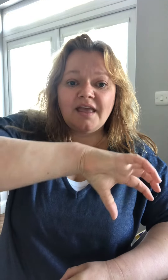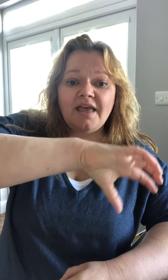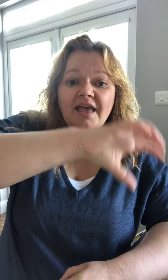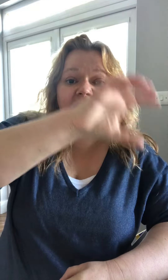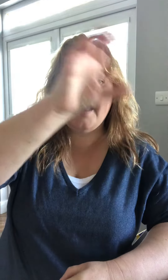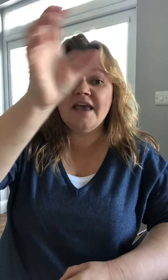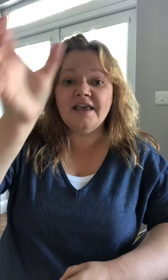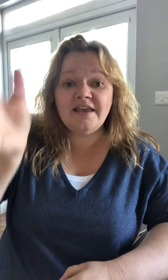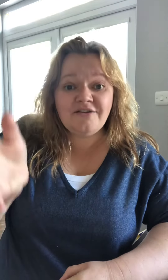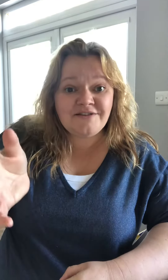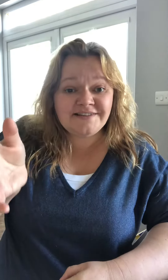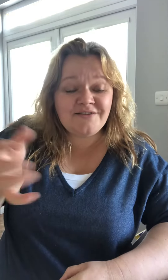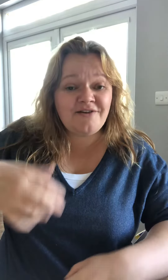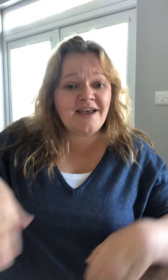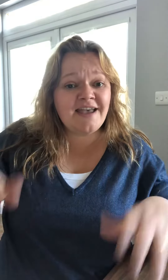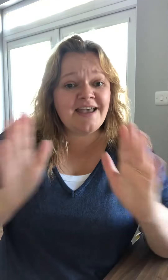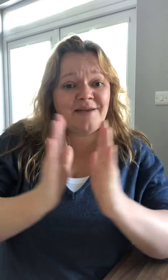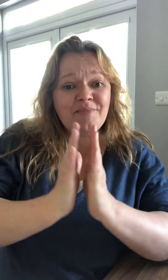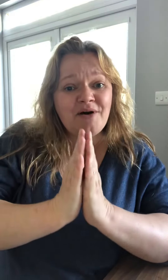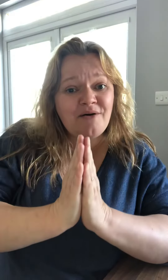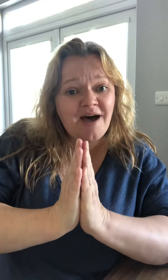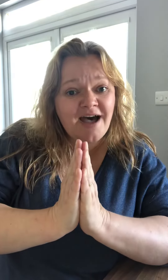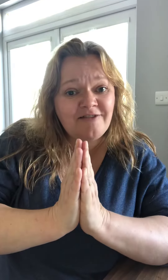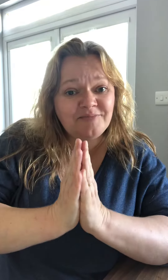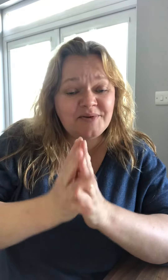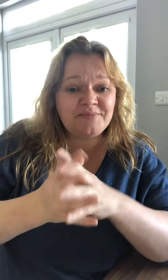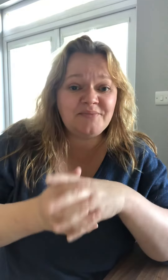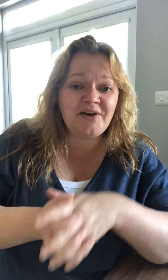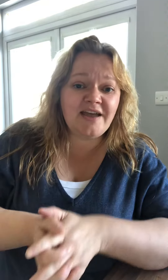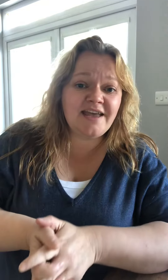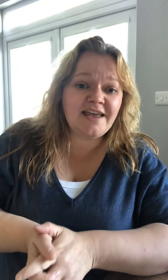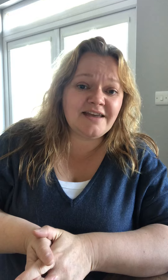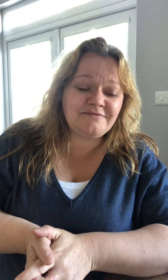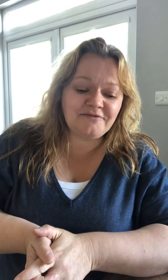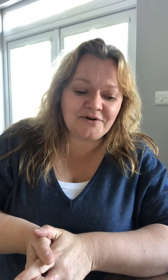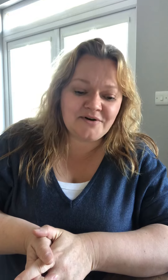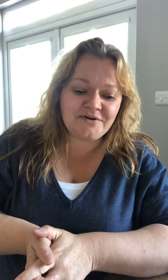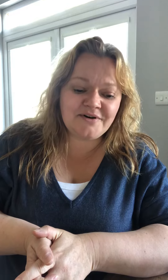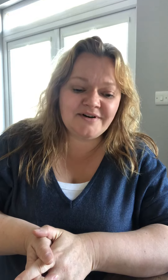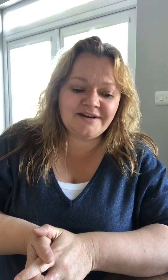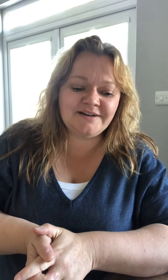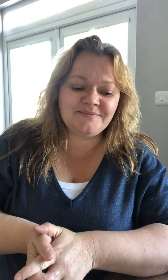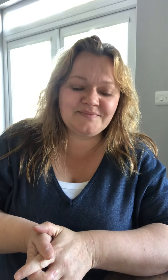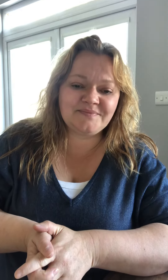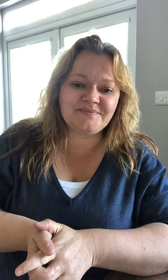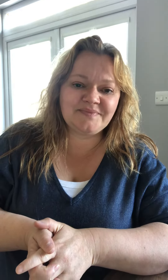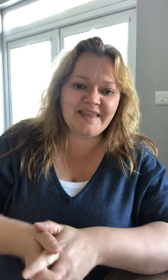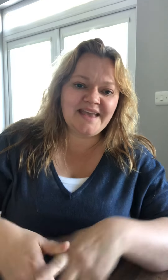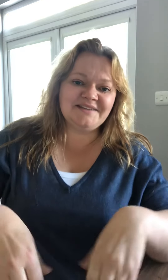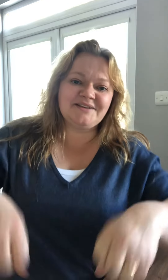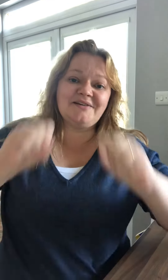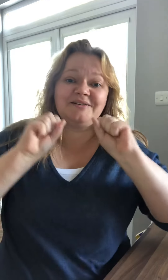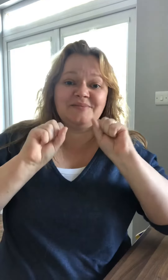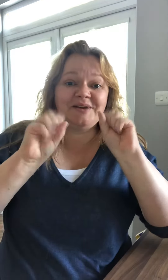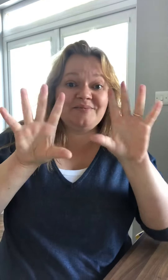Here's the rainbow I've been praying for. It's gonna be a